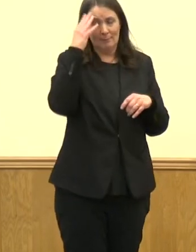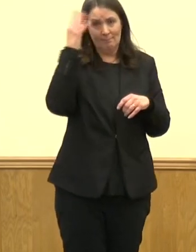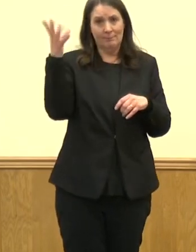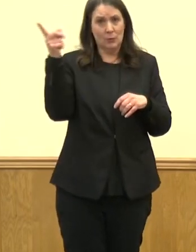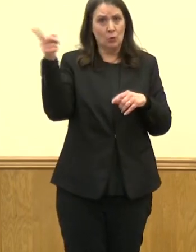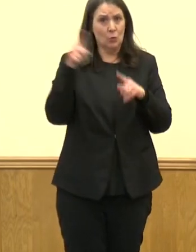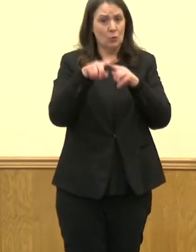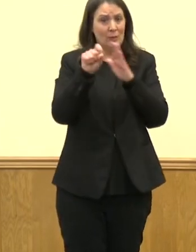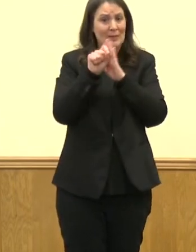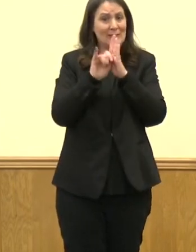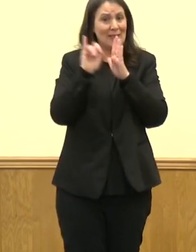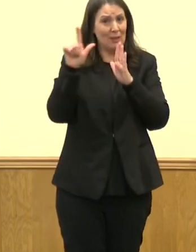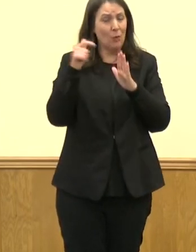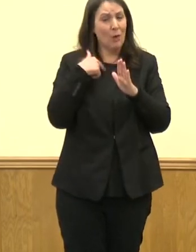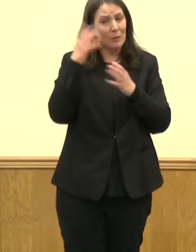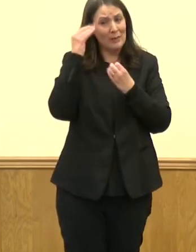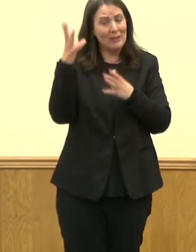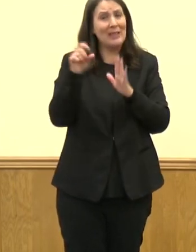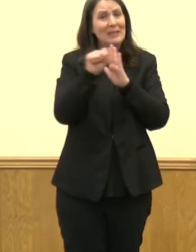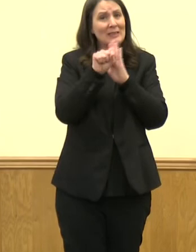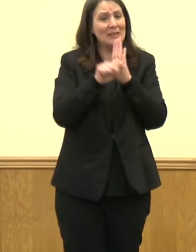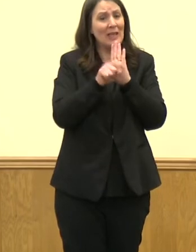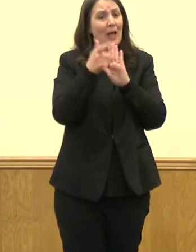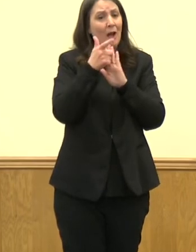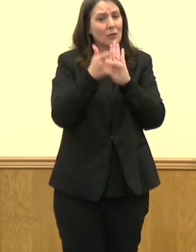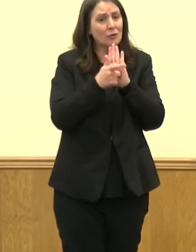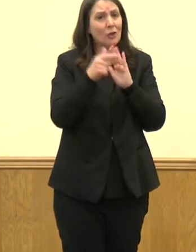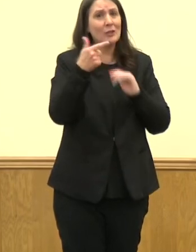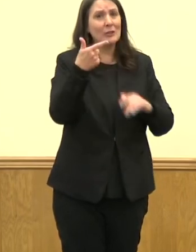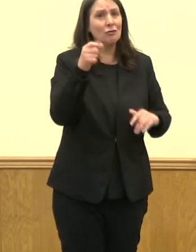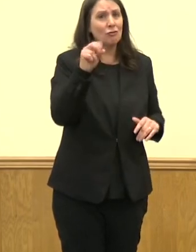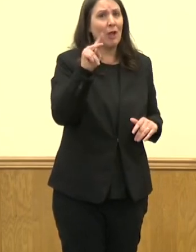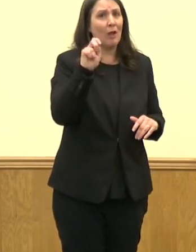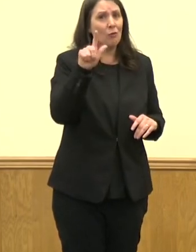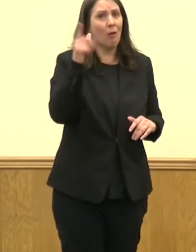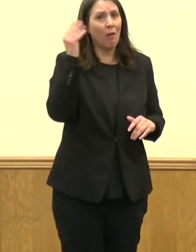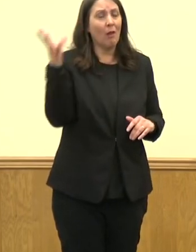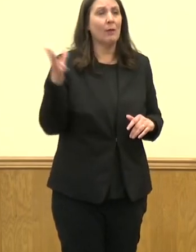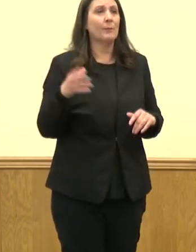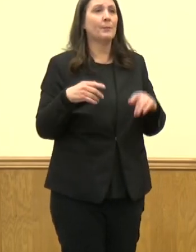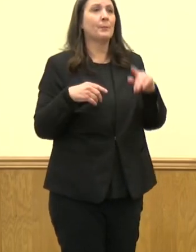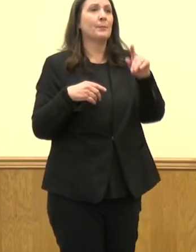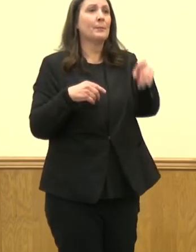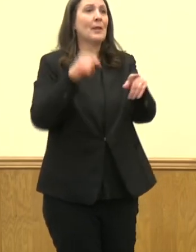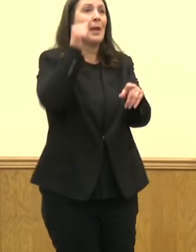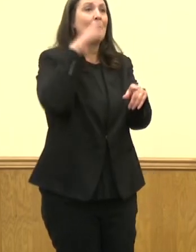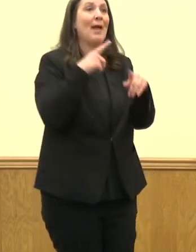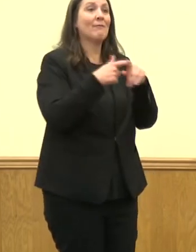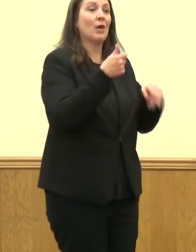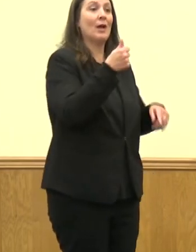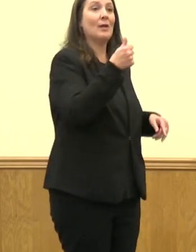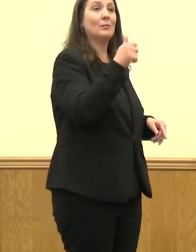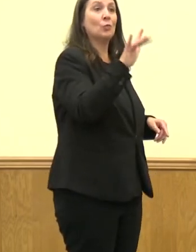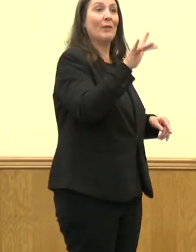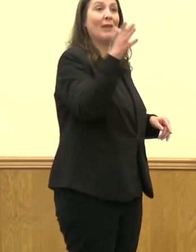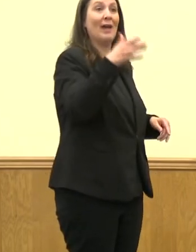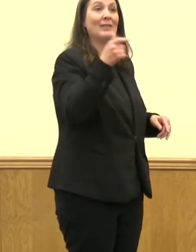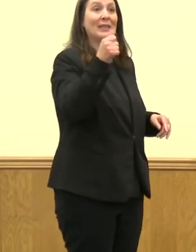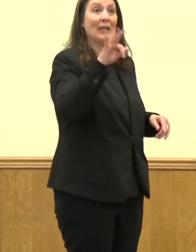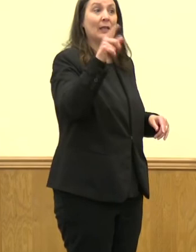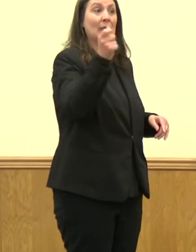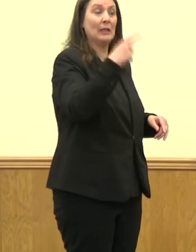attorney general's office. And I also want to kind of go back a little bit and touch on some of the outbreaks. We've also been getting some reports of